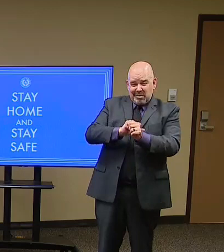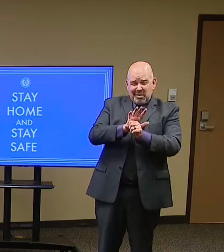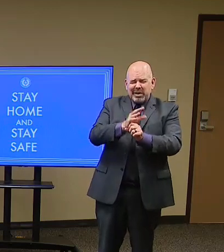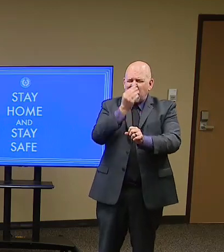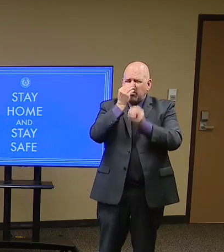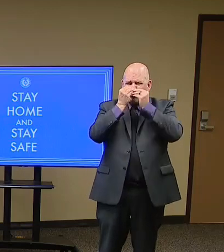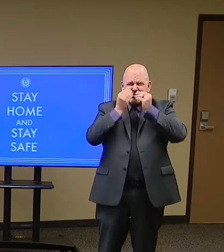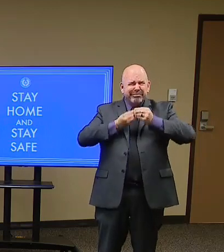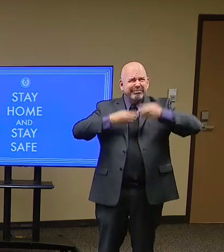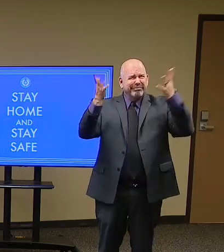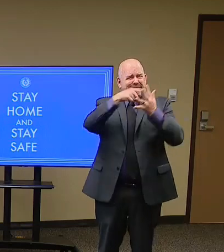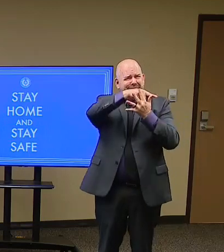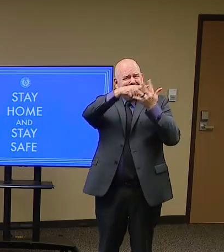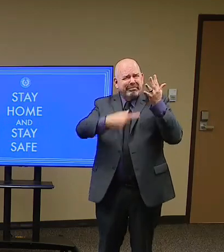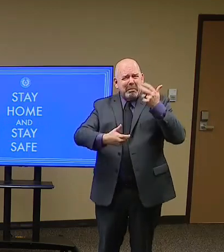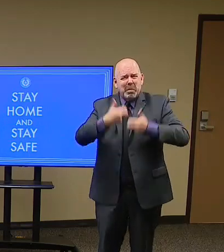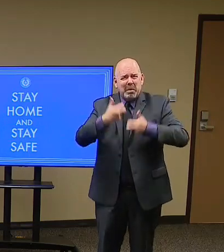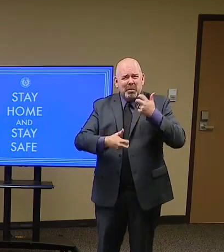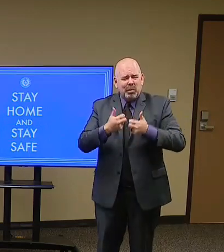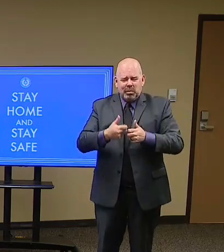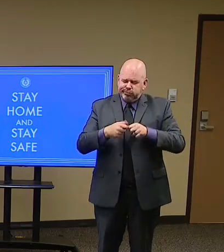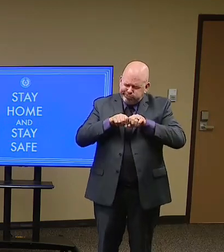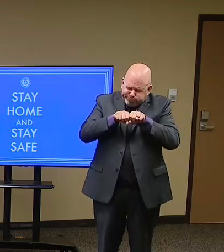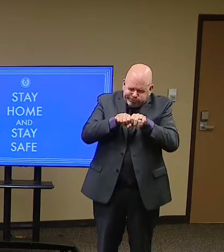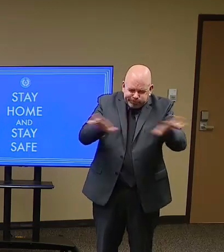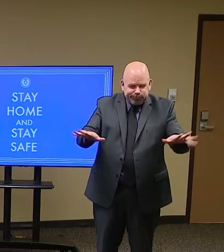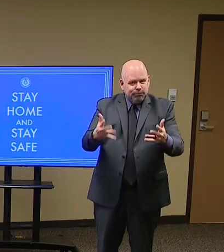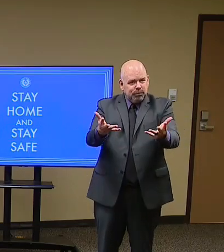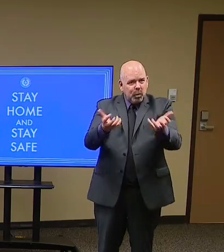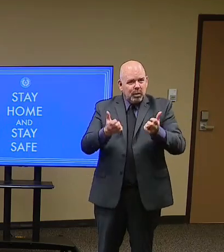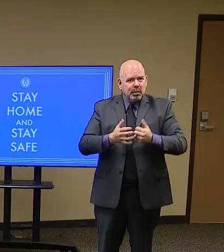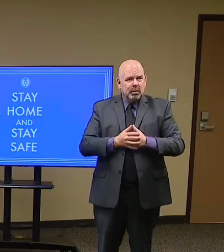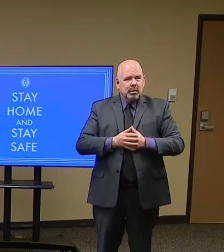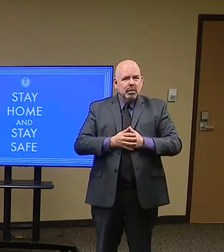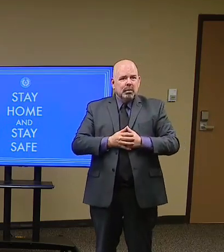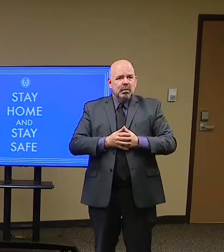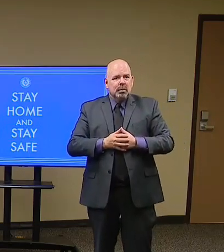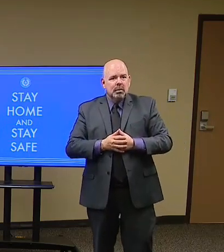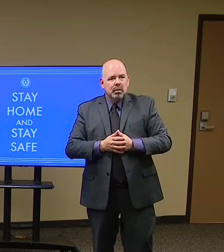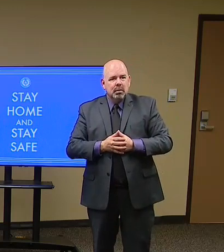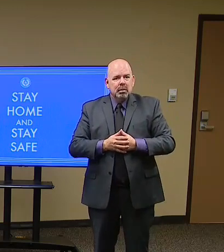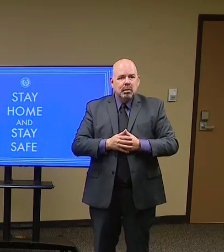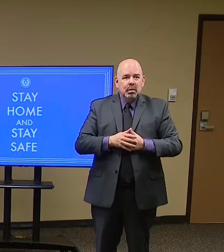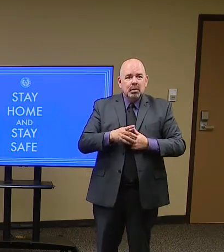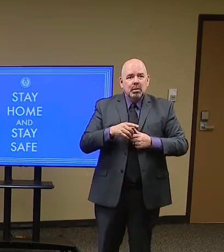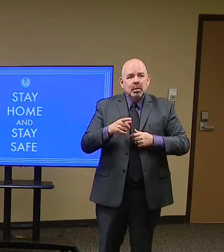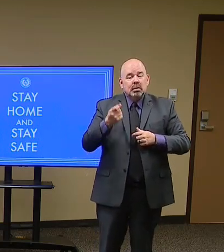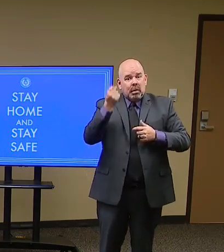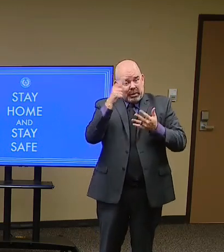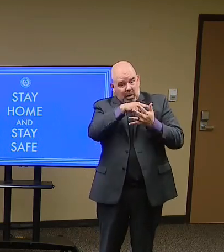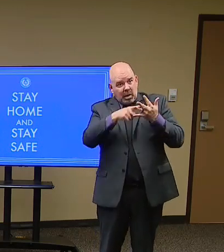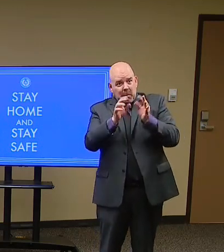other important things need to be addressed as well. But our health must always be at the top of our mind. It is a week for bad news,